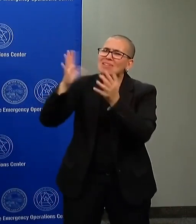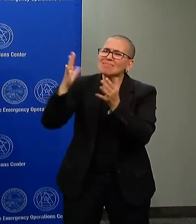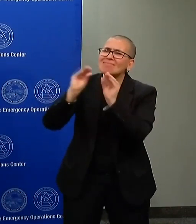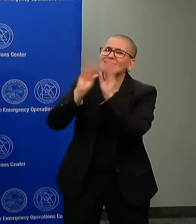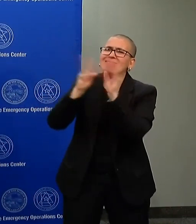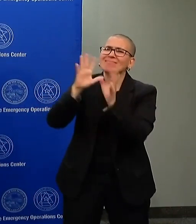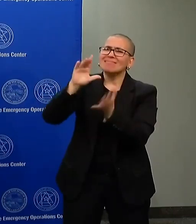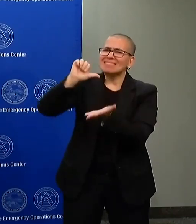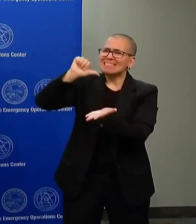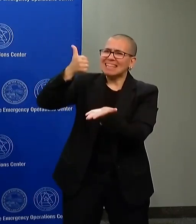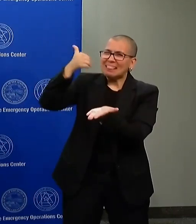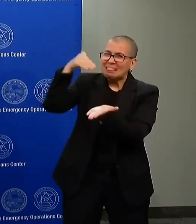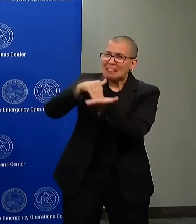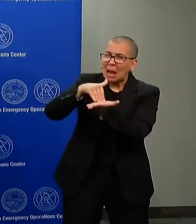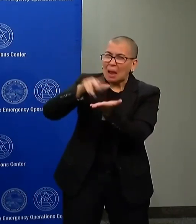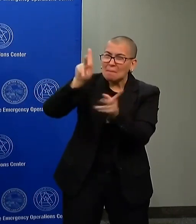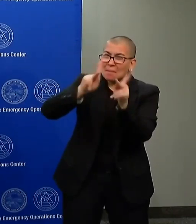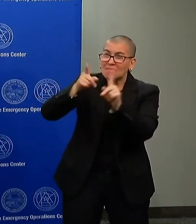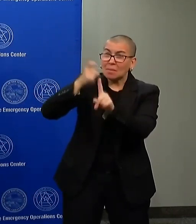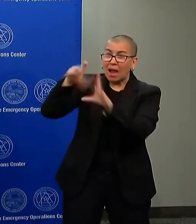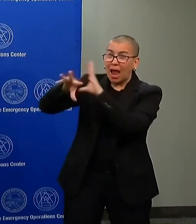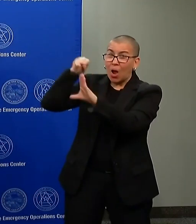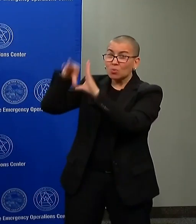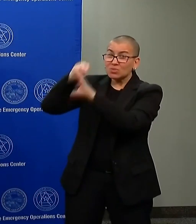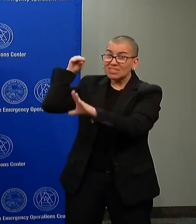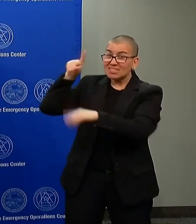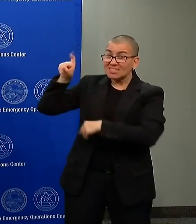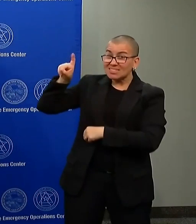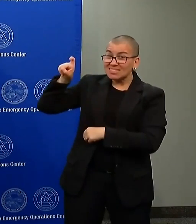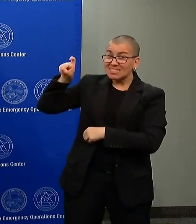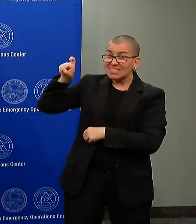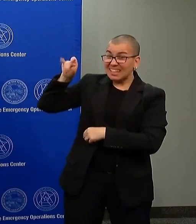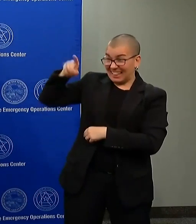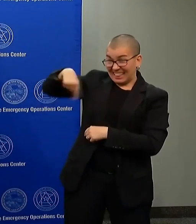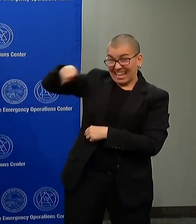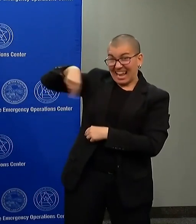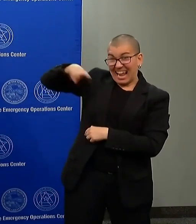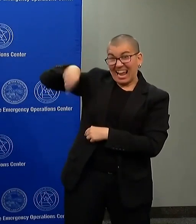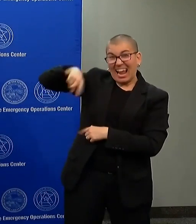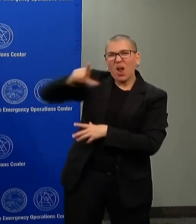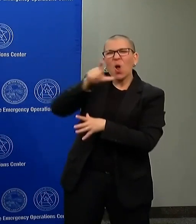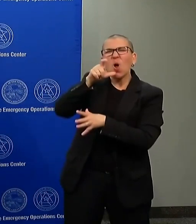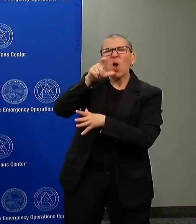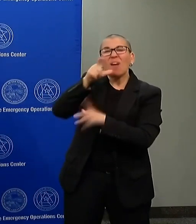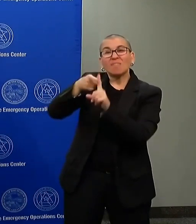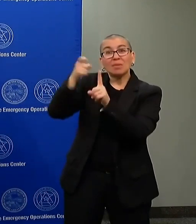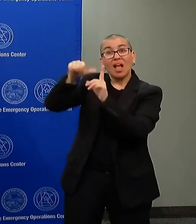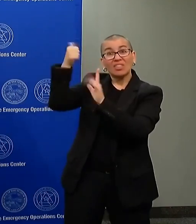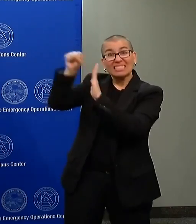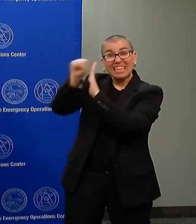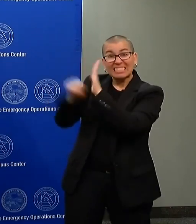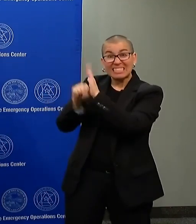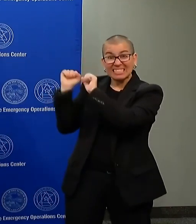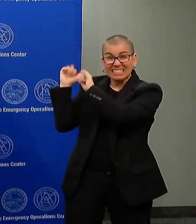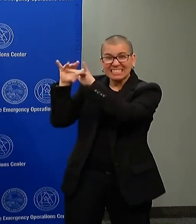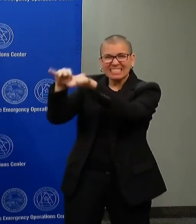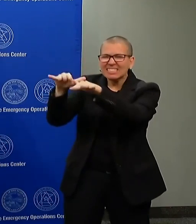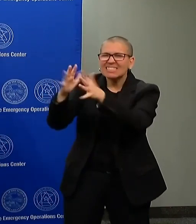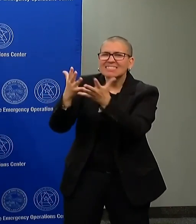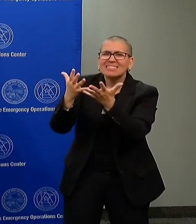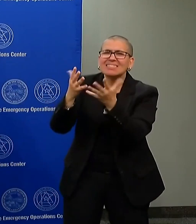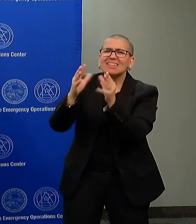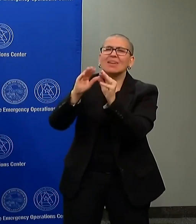out of state, or that every bit of violence was done by people who were coming in from out of state. So where did that